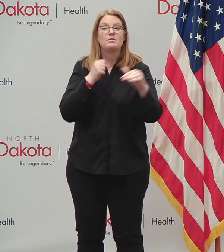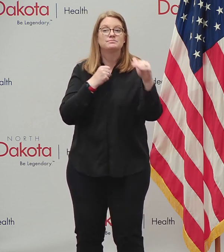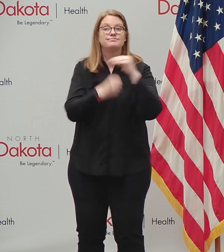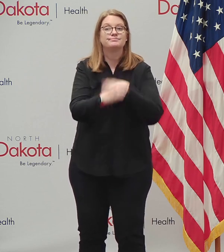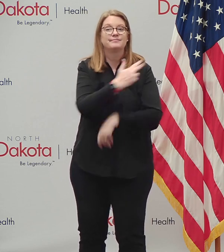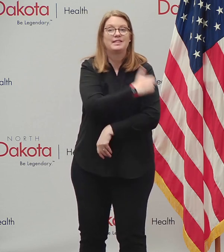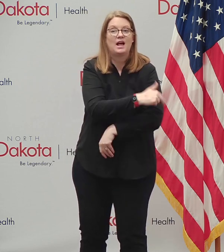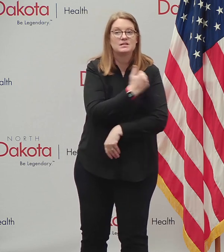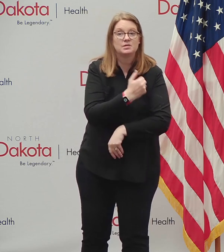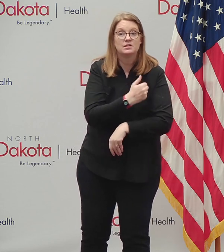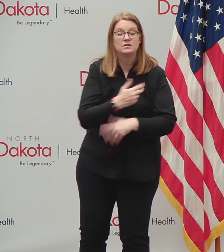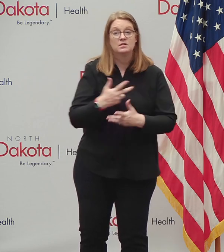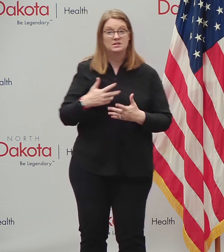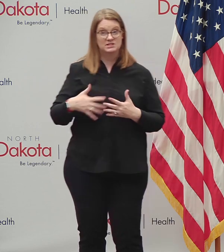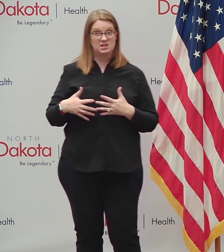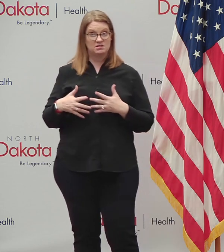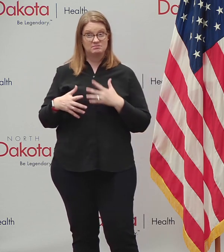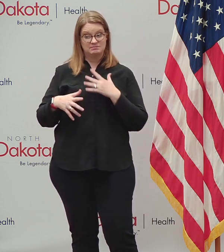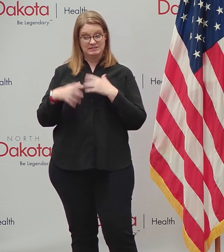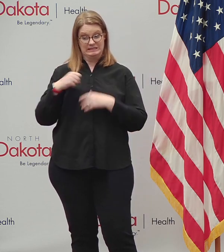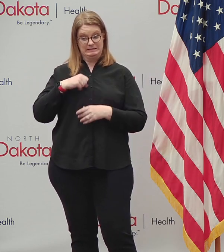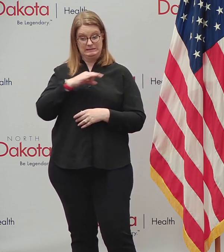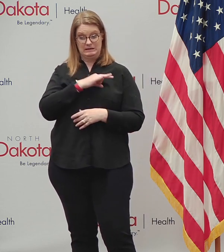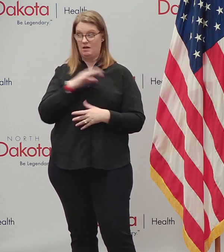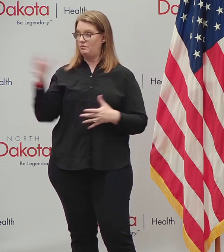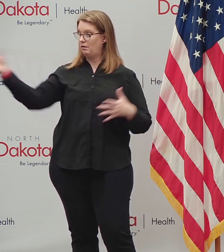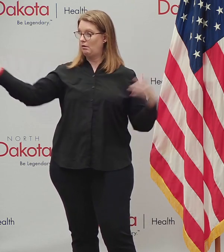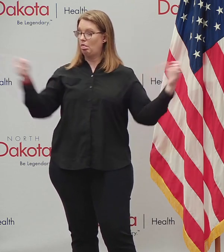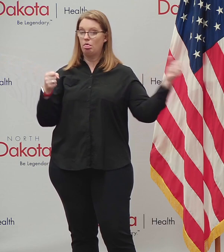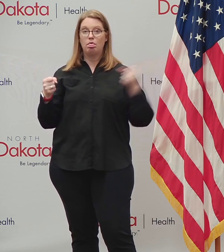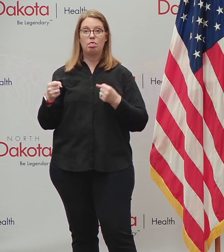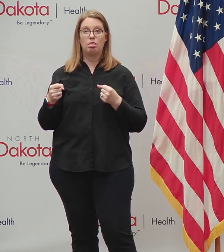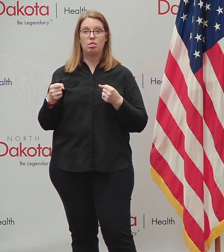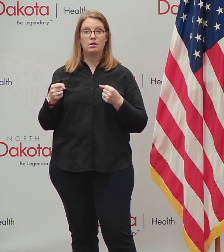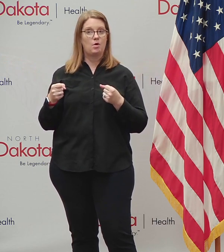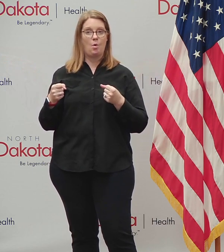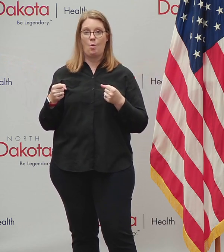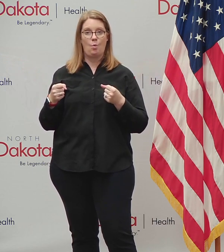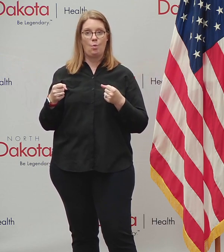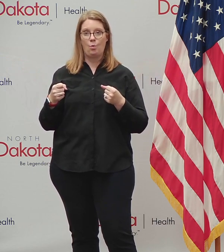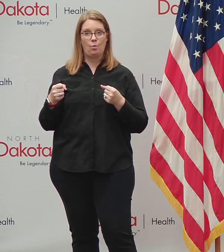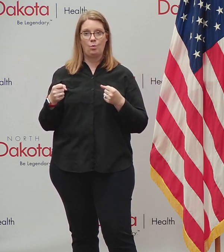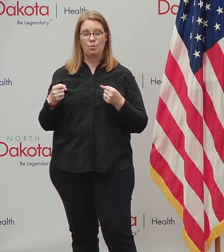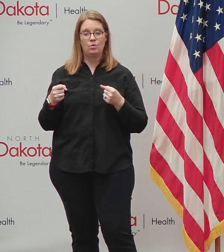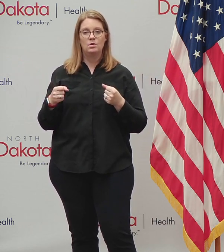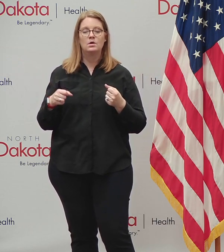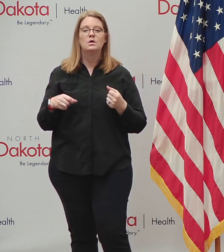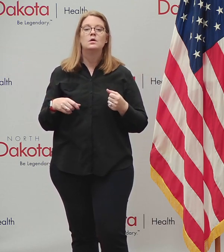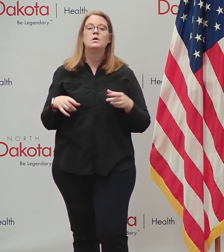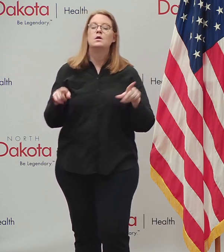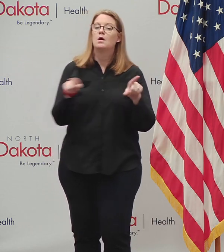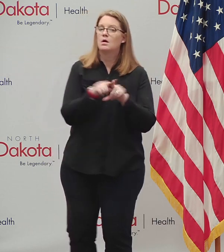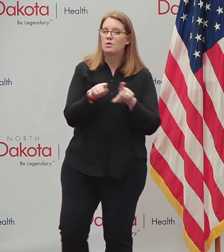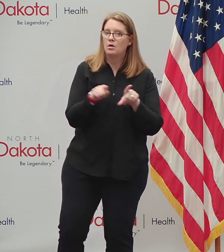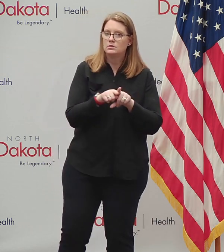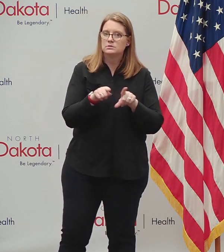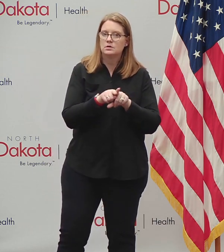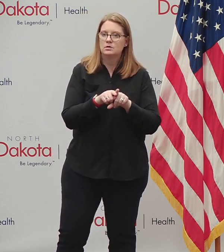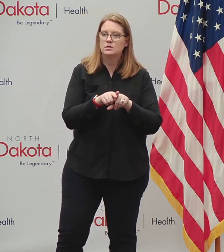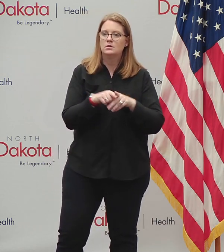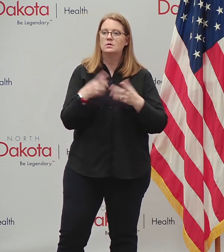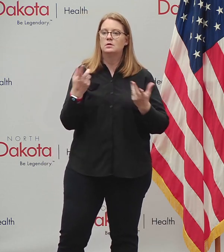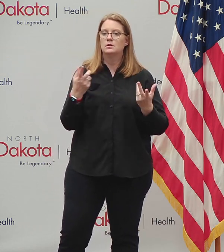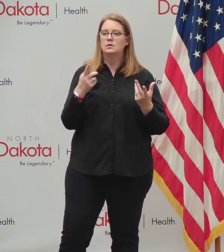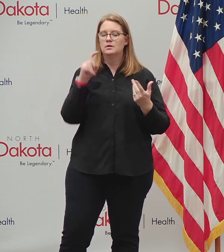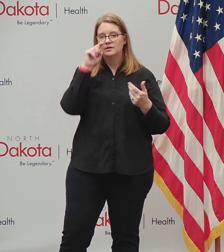level of surge is constrained by the number of available healthcare workers. Additionally, on top of the dollars